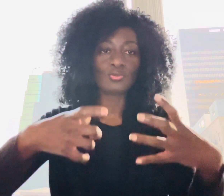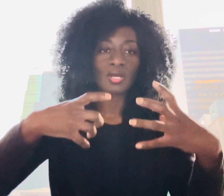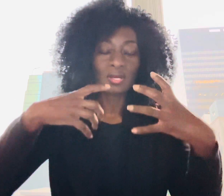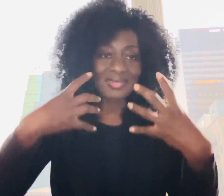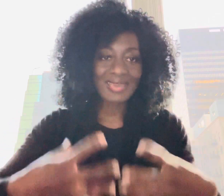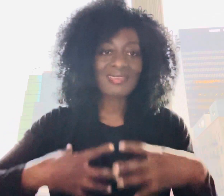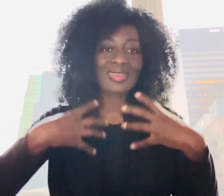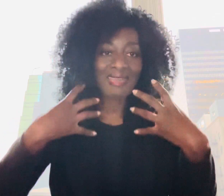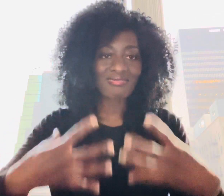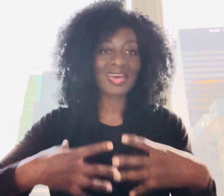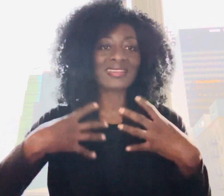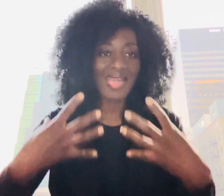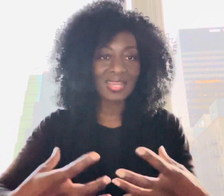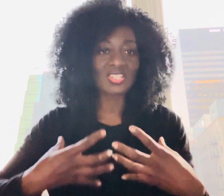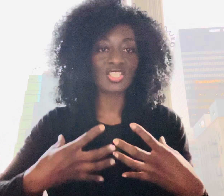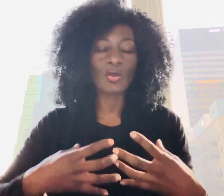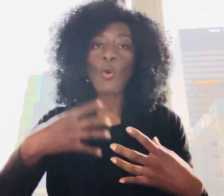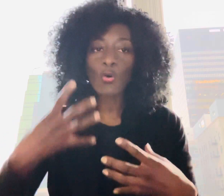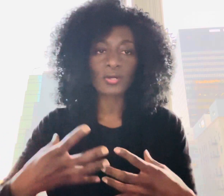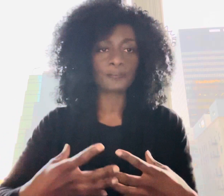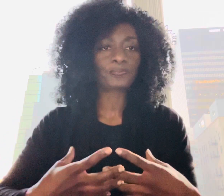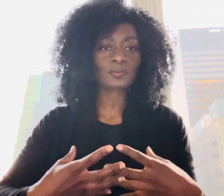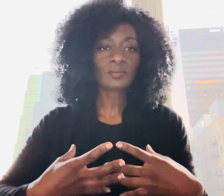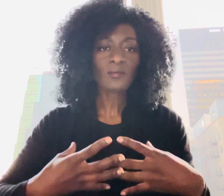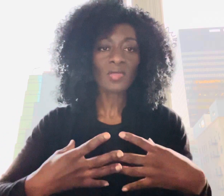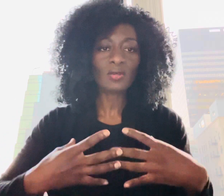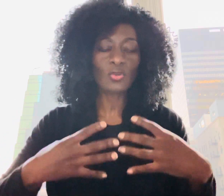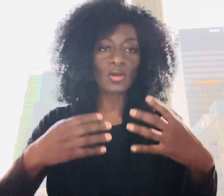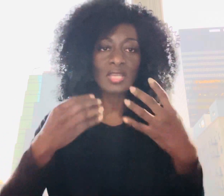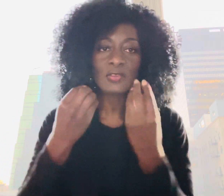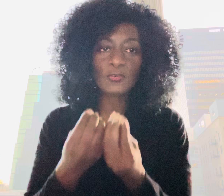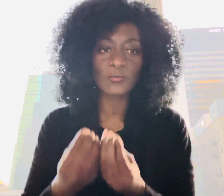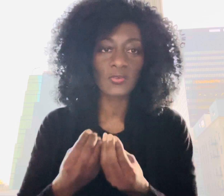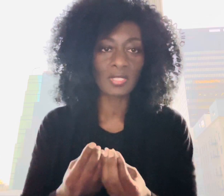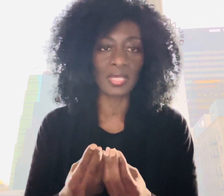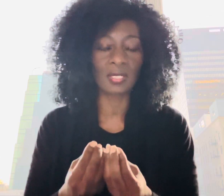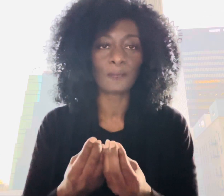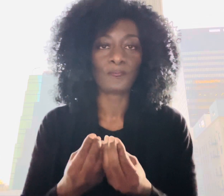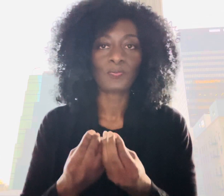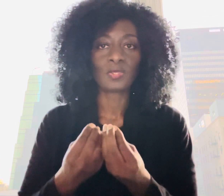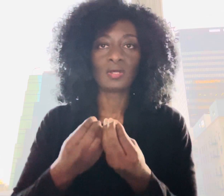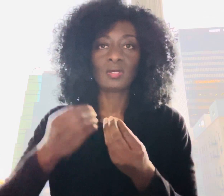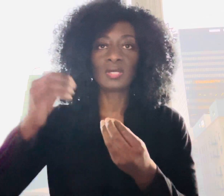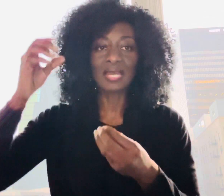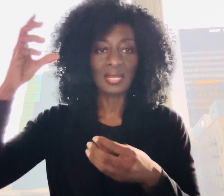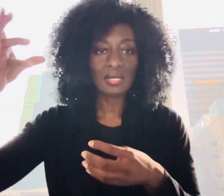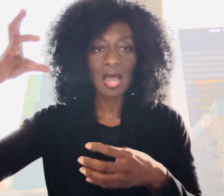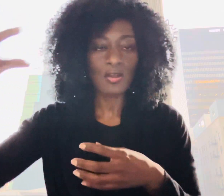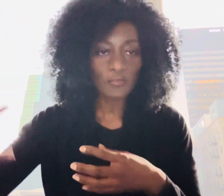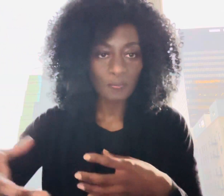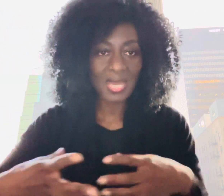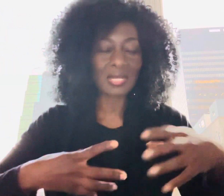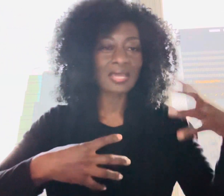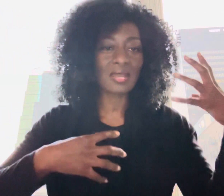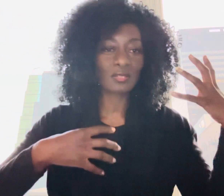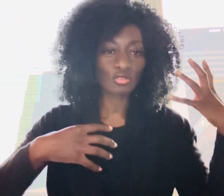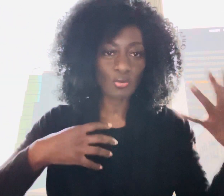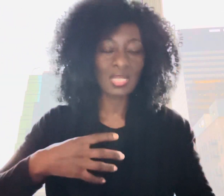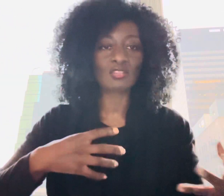get get that energy or you know if you feel like getting out of bed and getting straight into